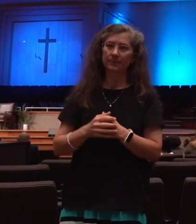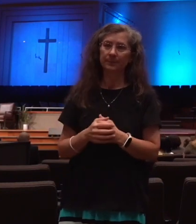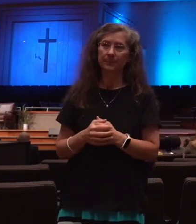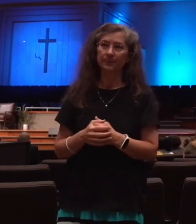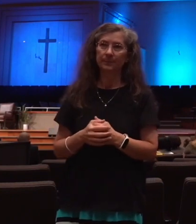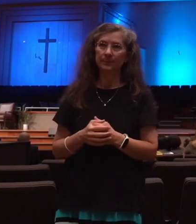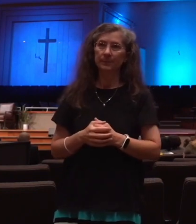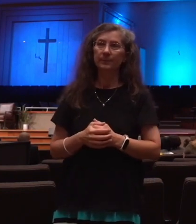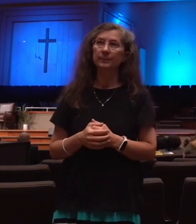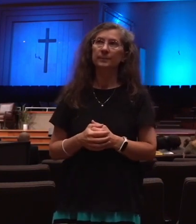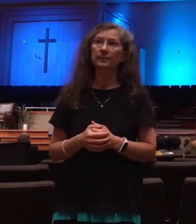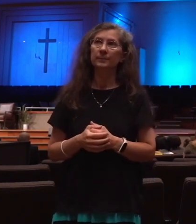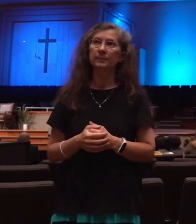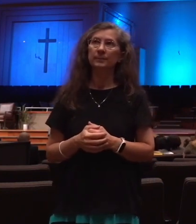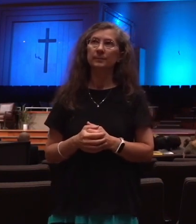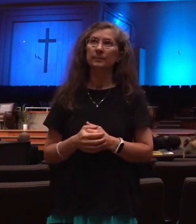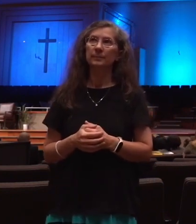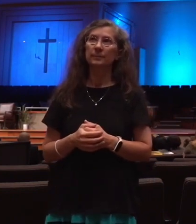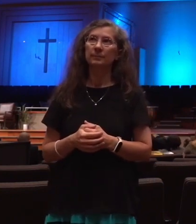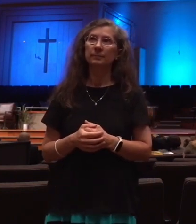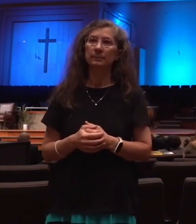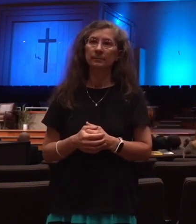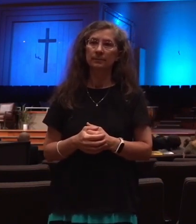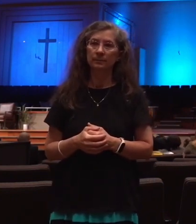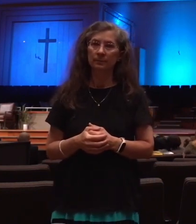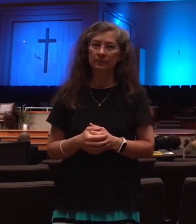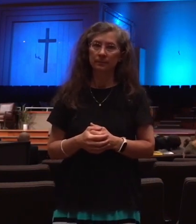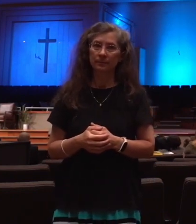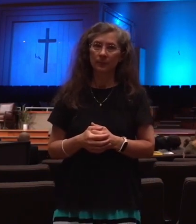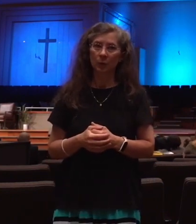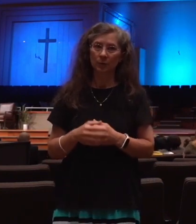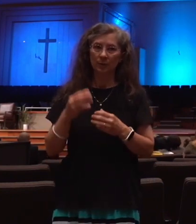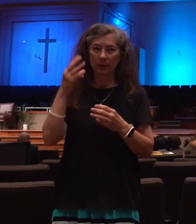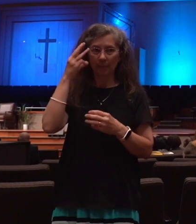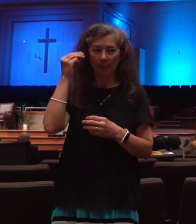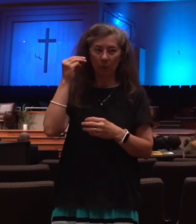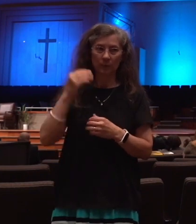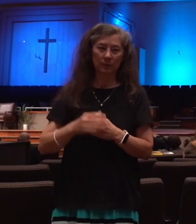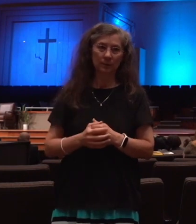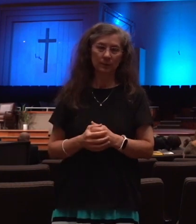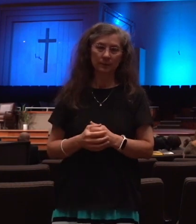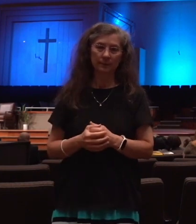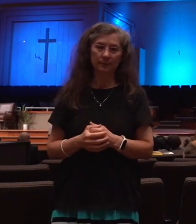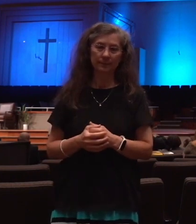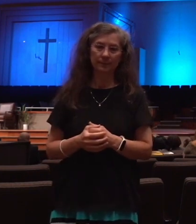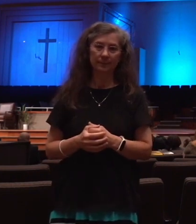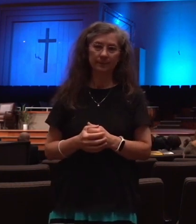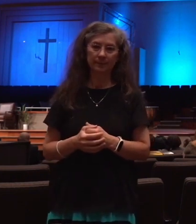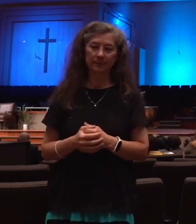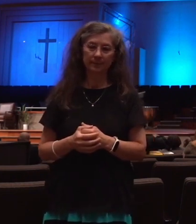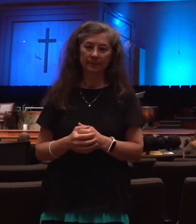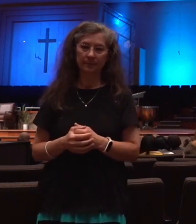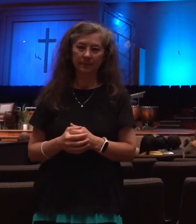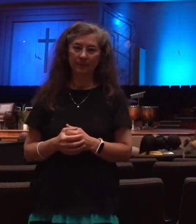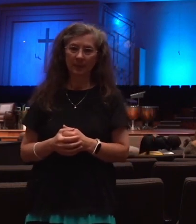Now, these are called the woes. When you get to the last three judgments